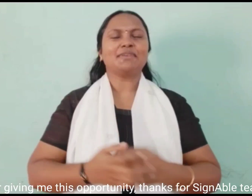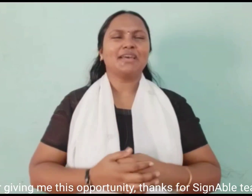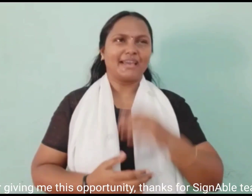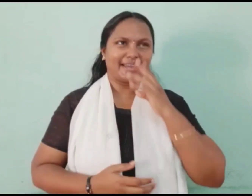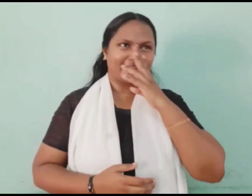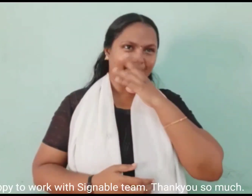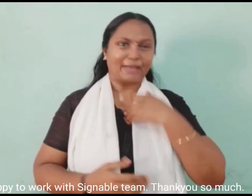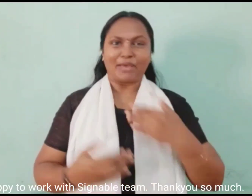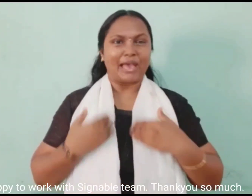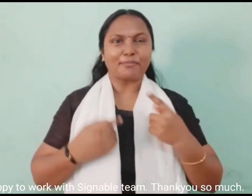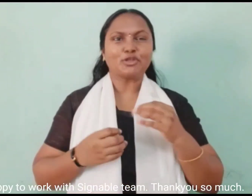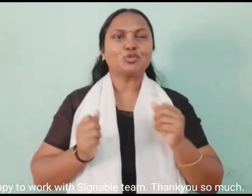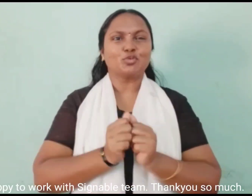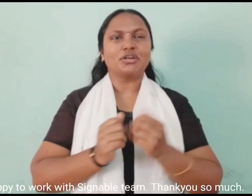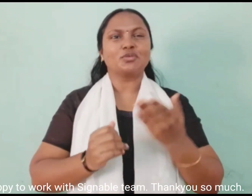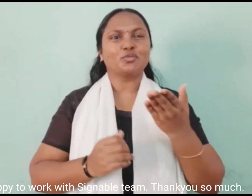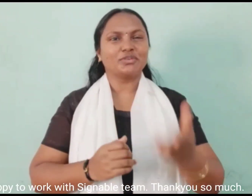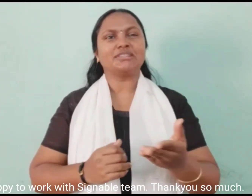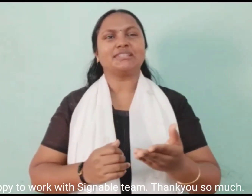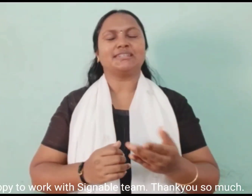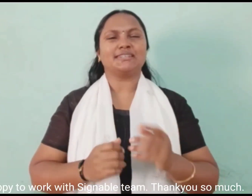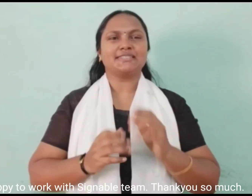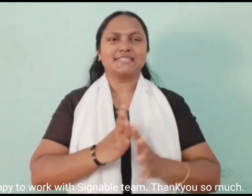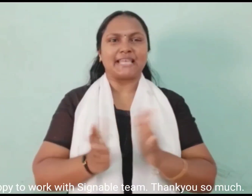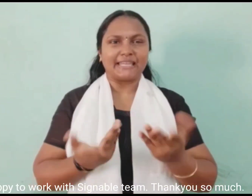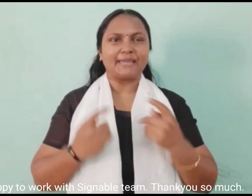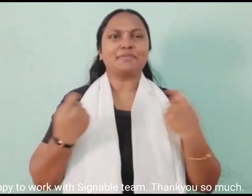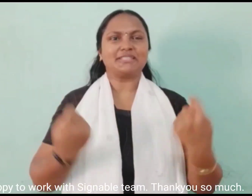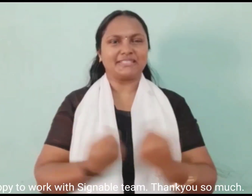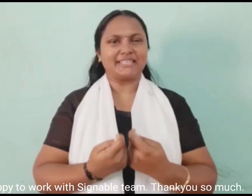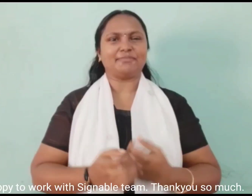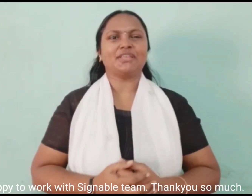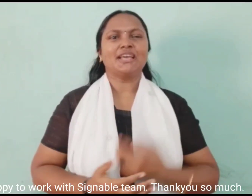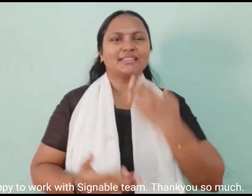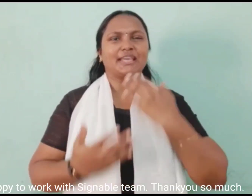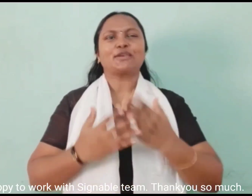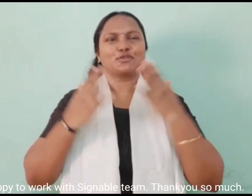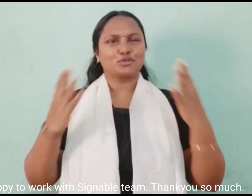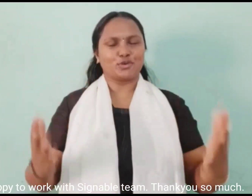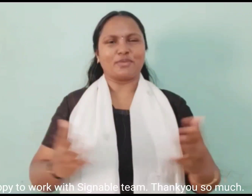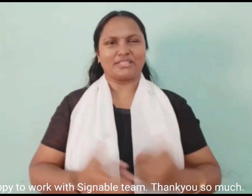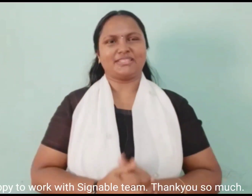and I am happy to work with signable team thank you so much